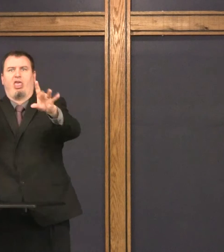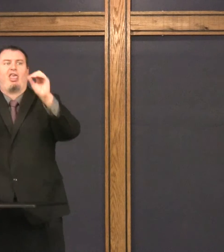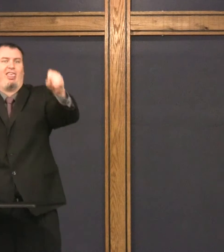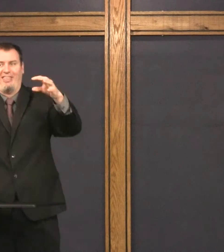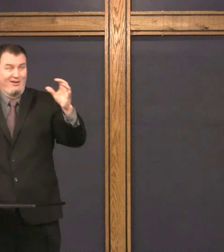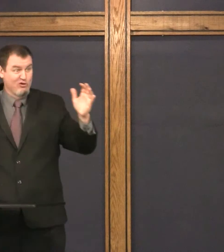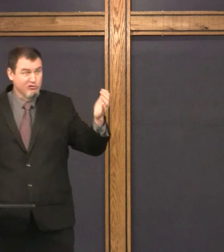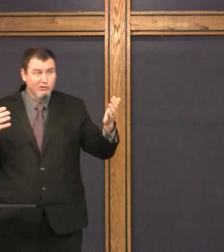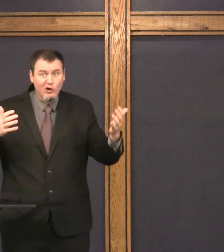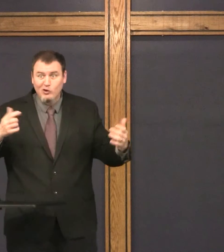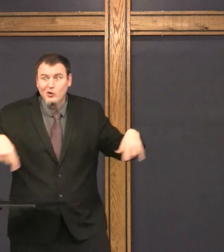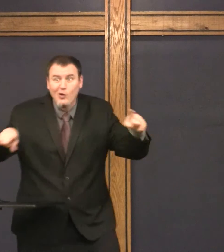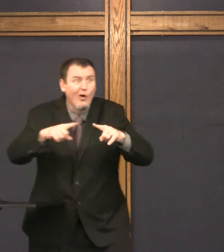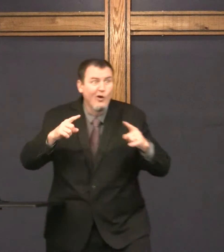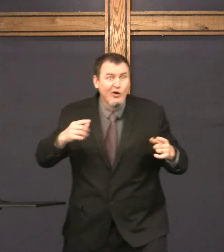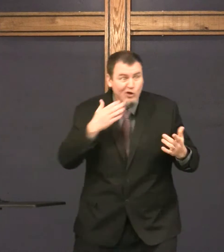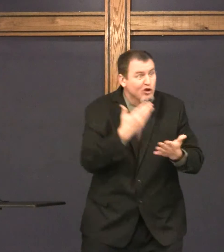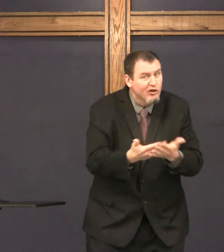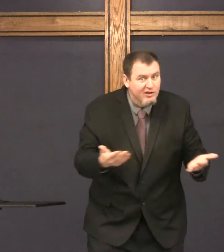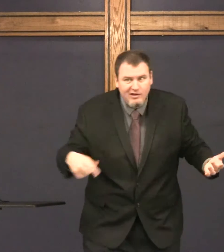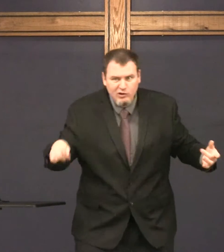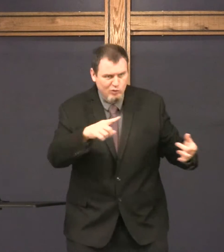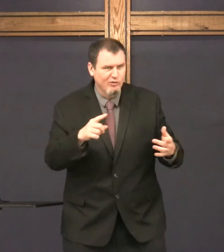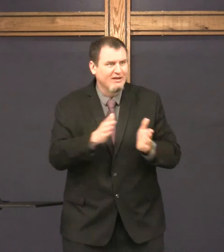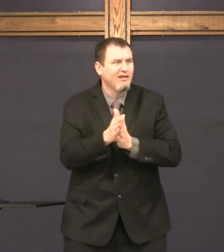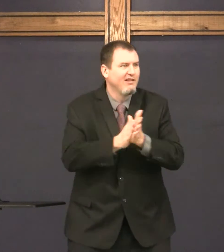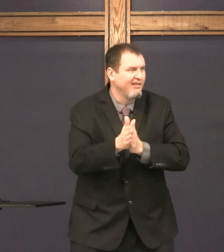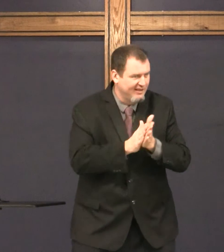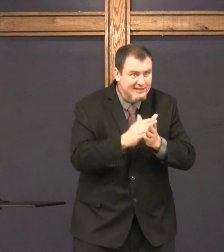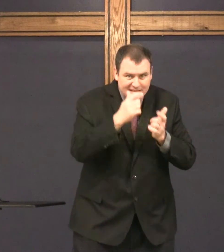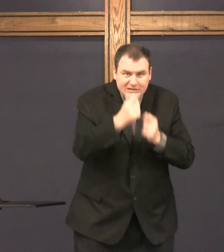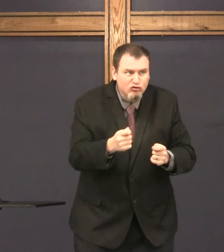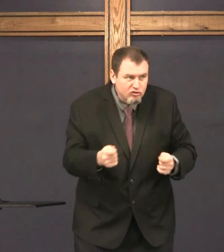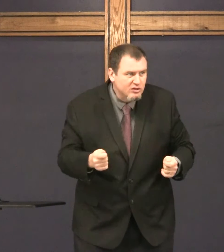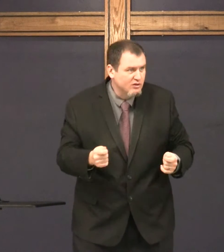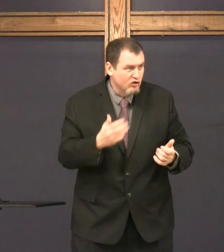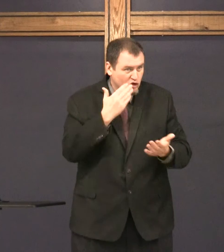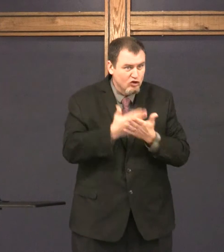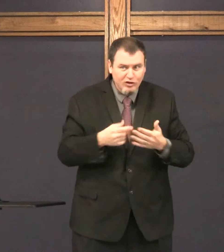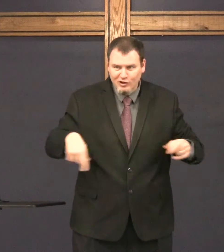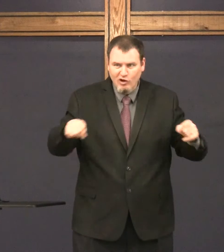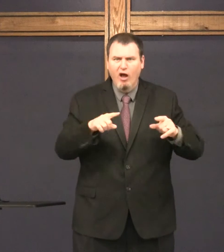There's a lot of people commenting. So, that's good. It's enthusiastic. You're interested.